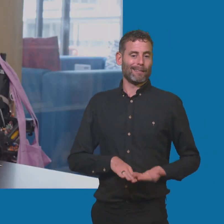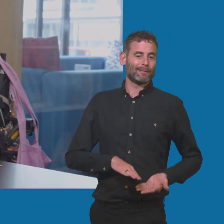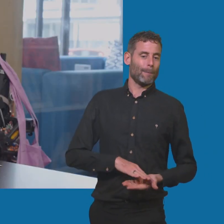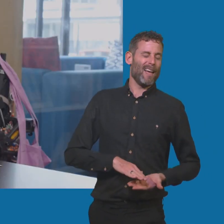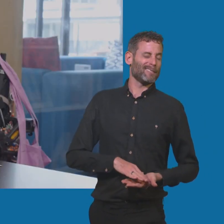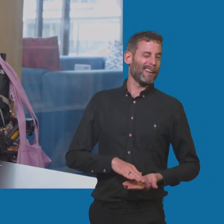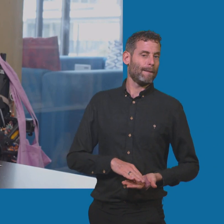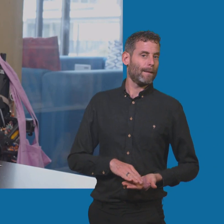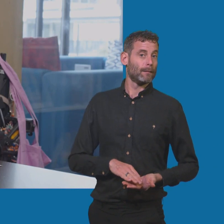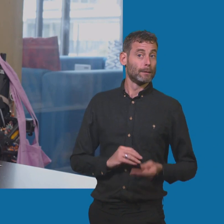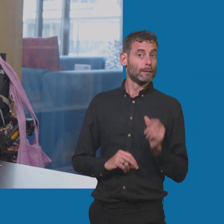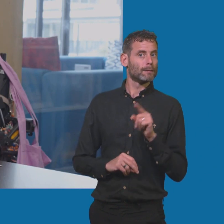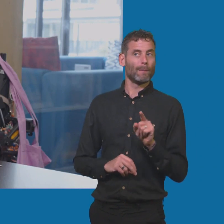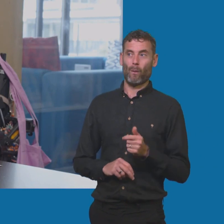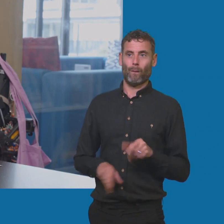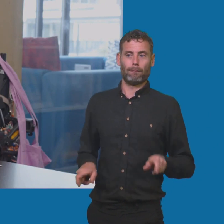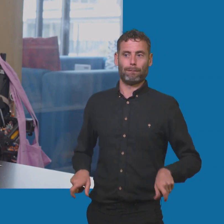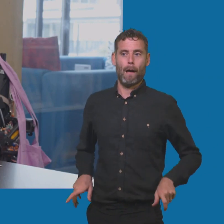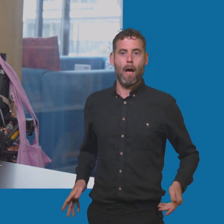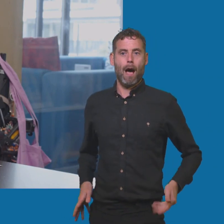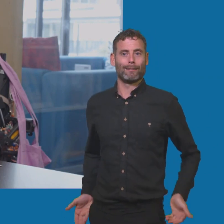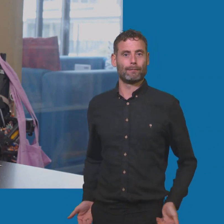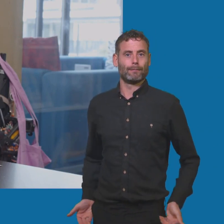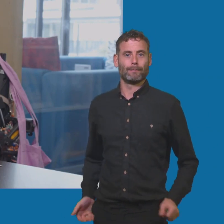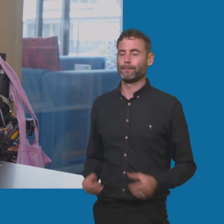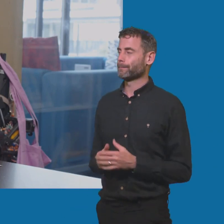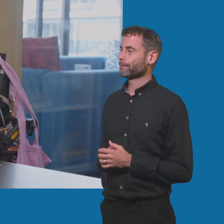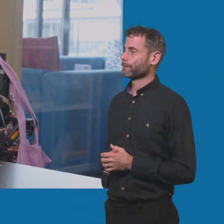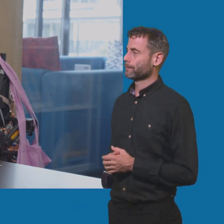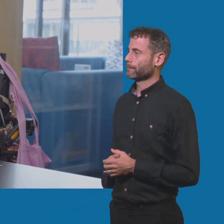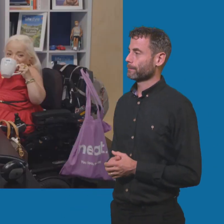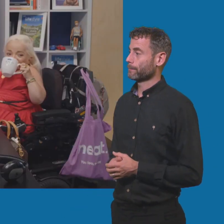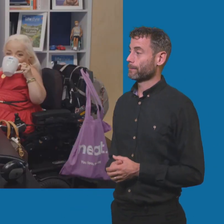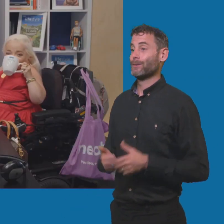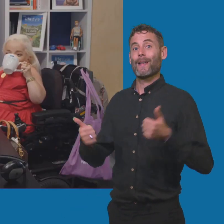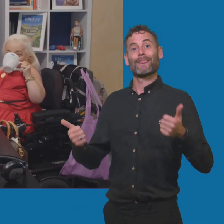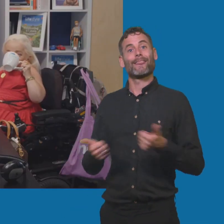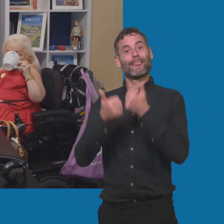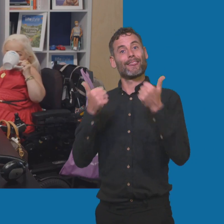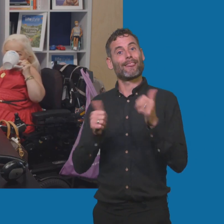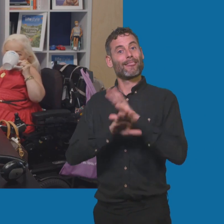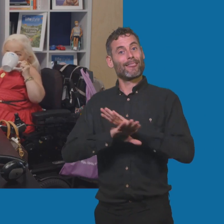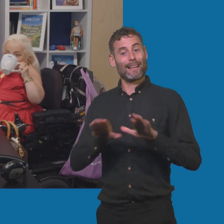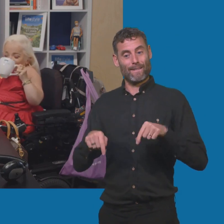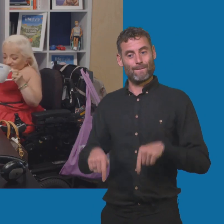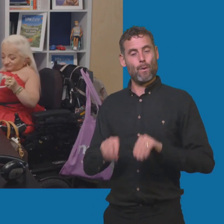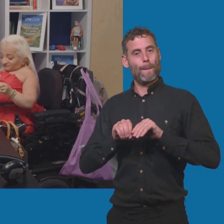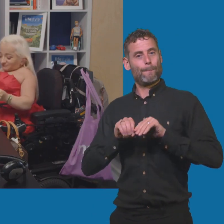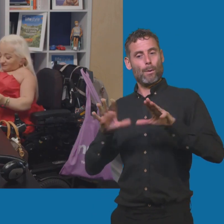there might be some young'uns out there. And that's it for today's episode of the Motability Lifestyle